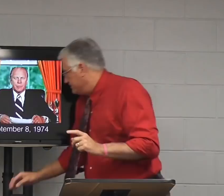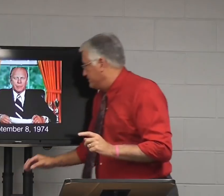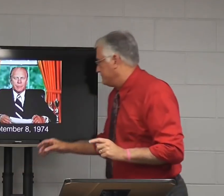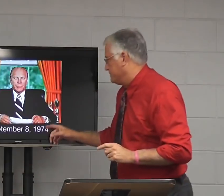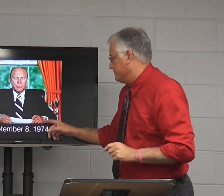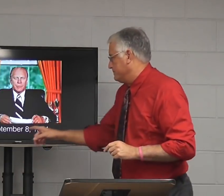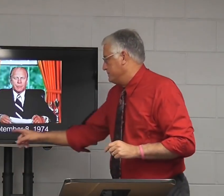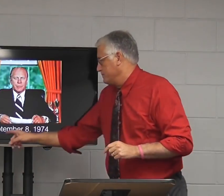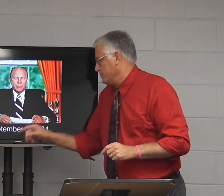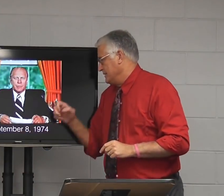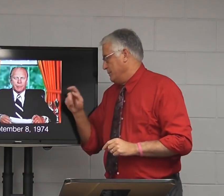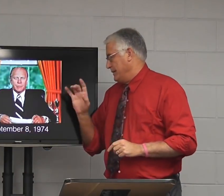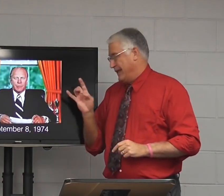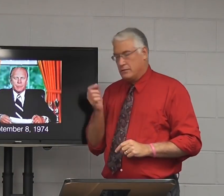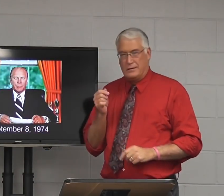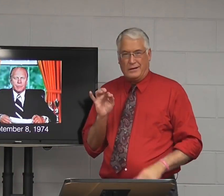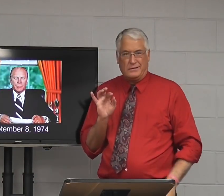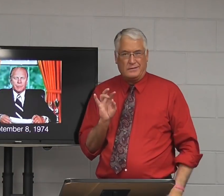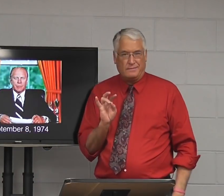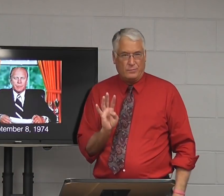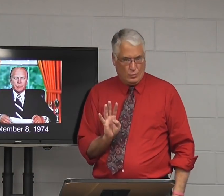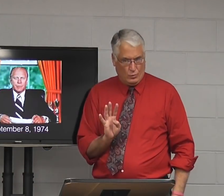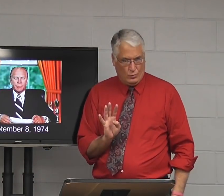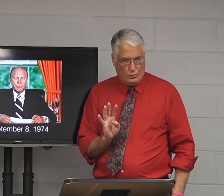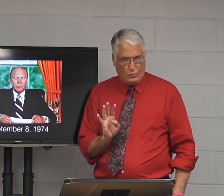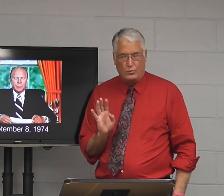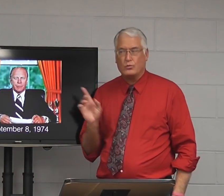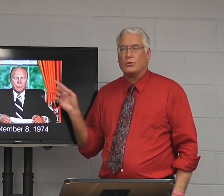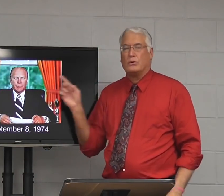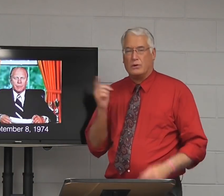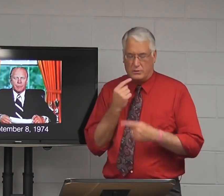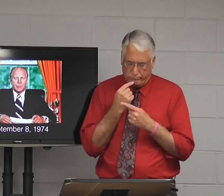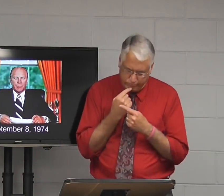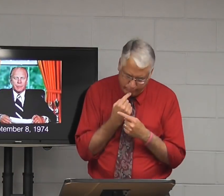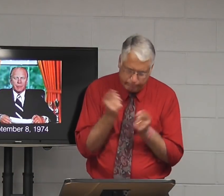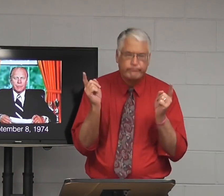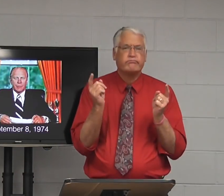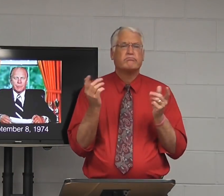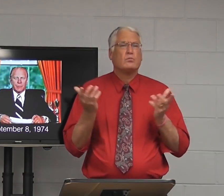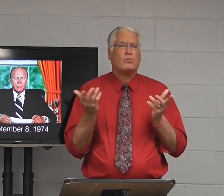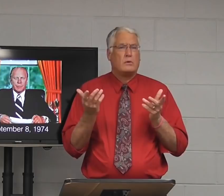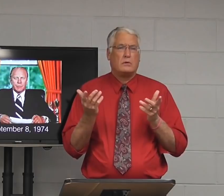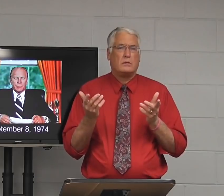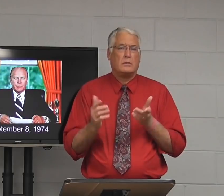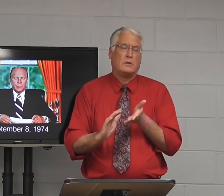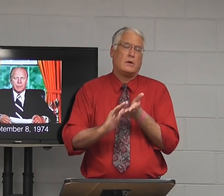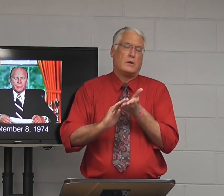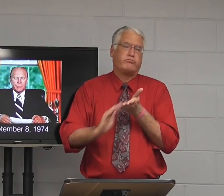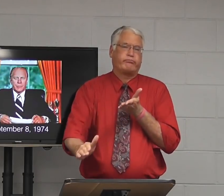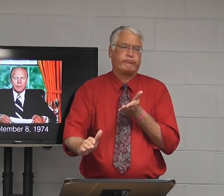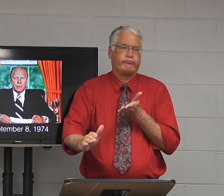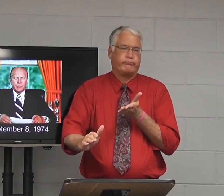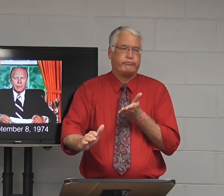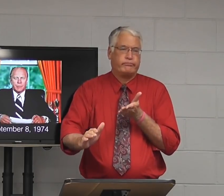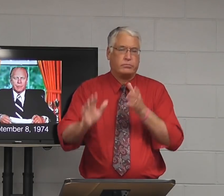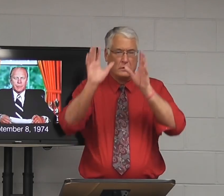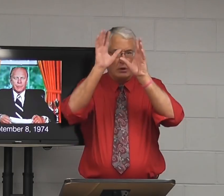On September the 8th, 1974, he